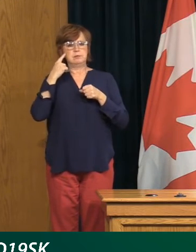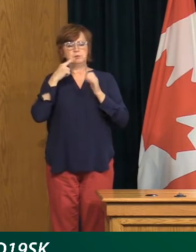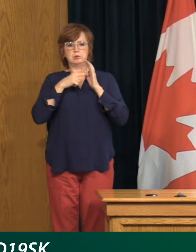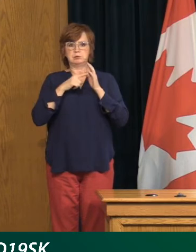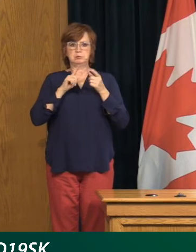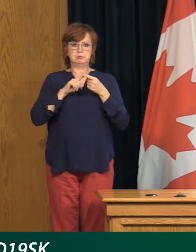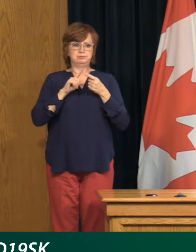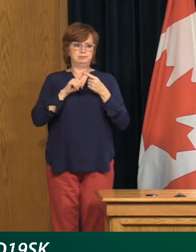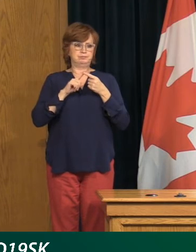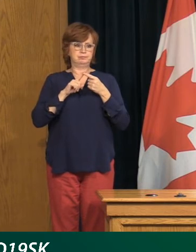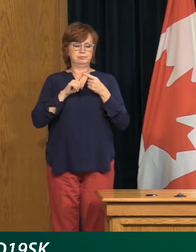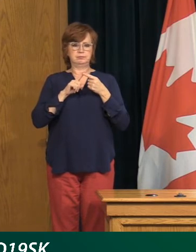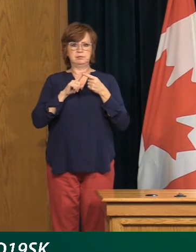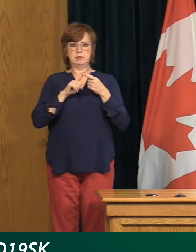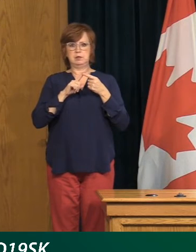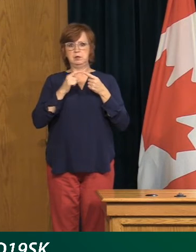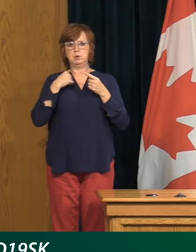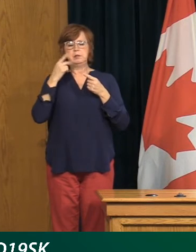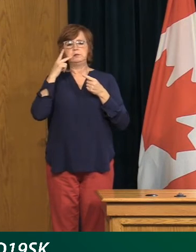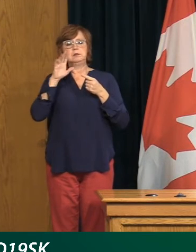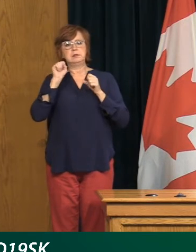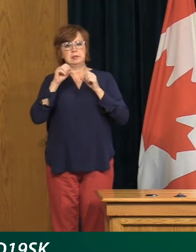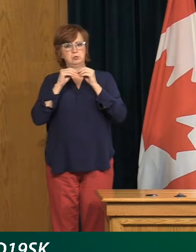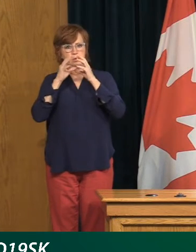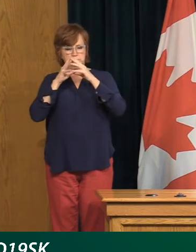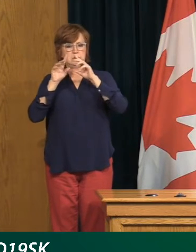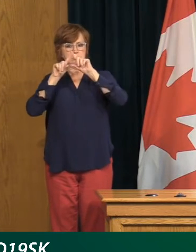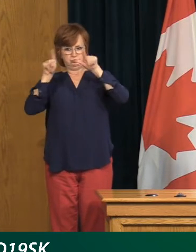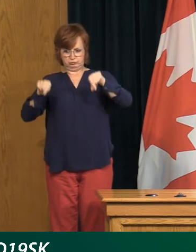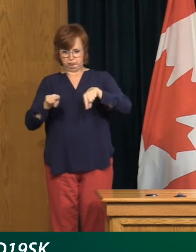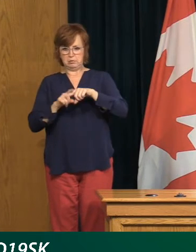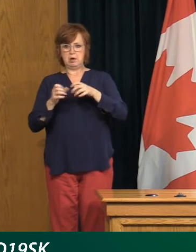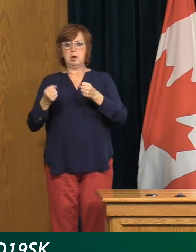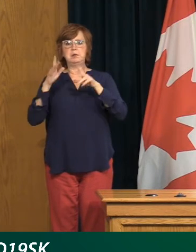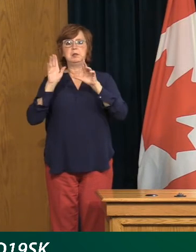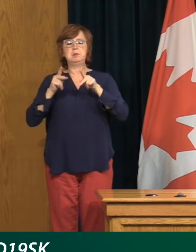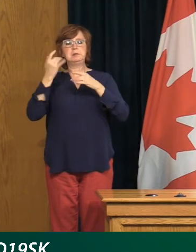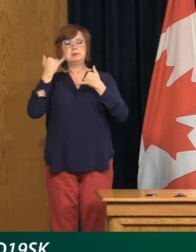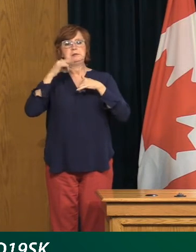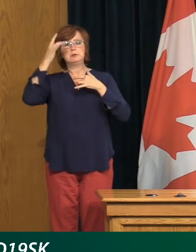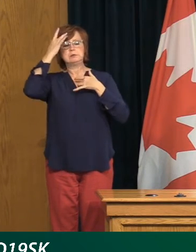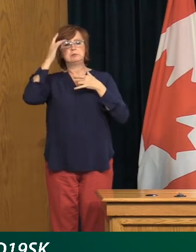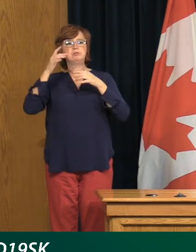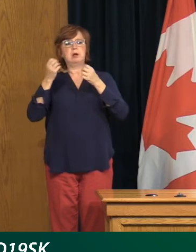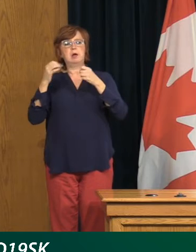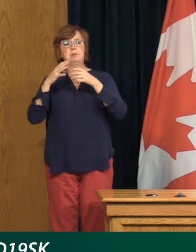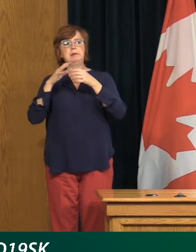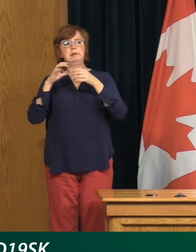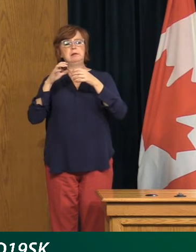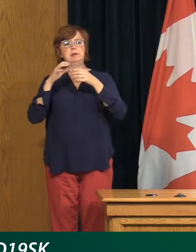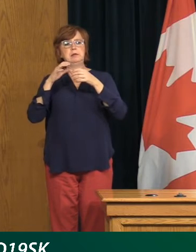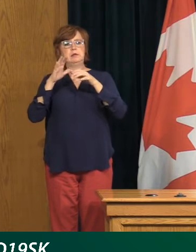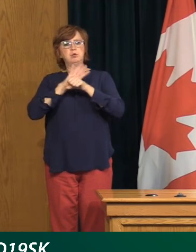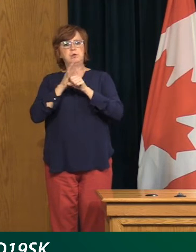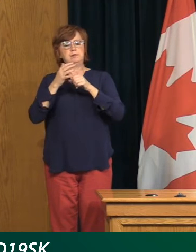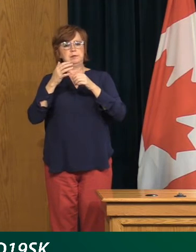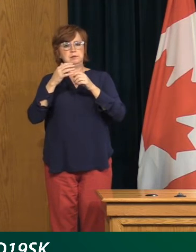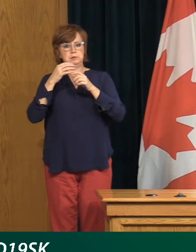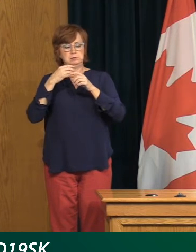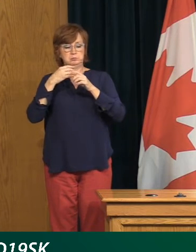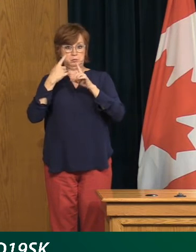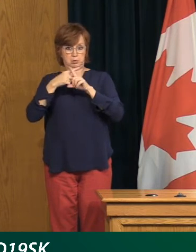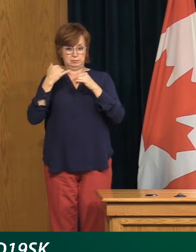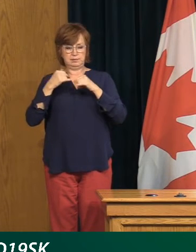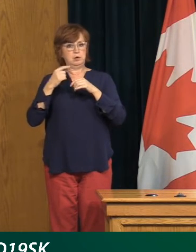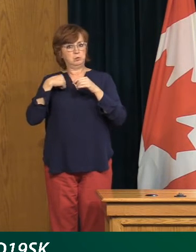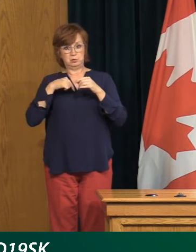where we are and we, on our dashboard, you can look at the active case number by geography, but because we have Cuban transmission now throughout